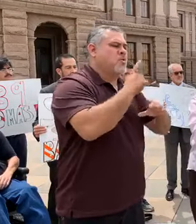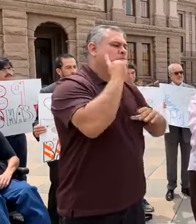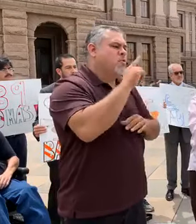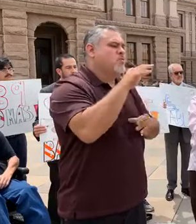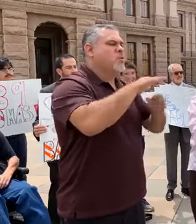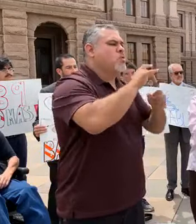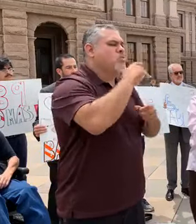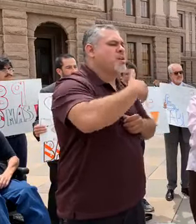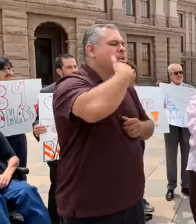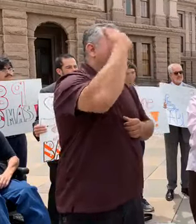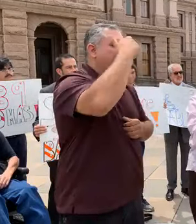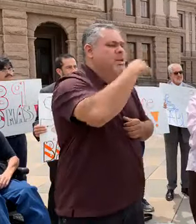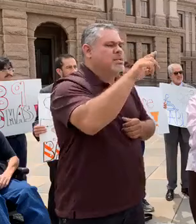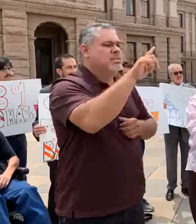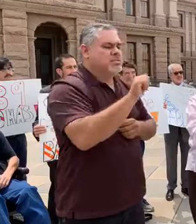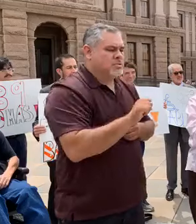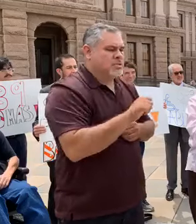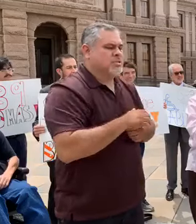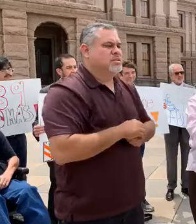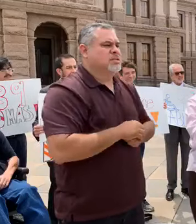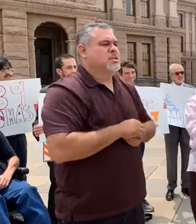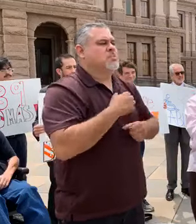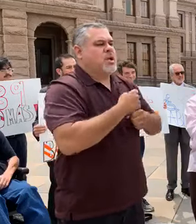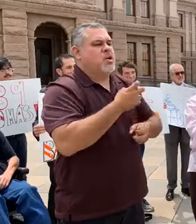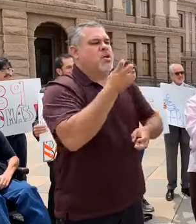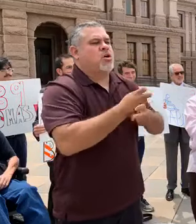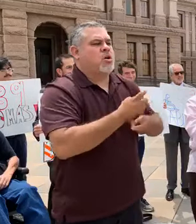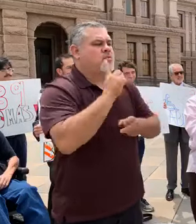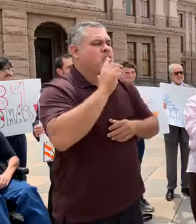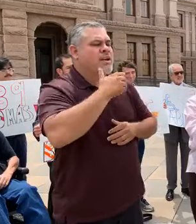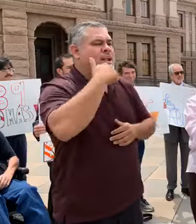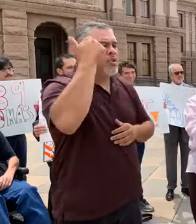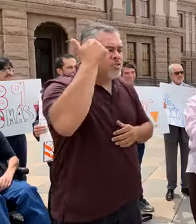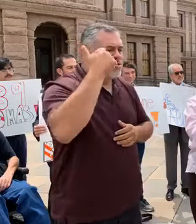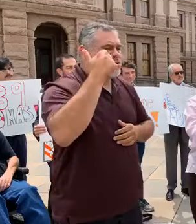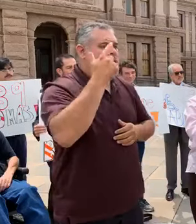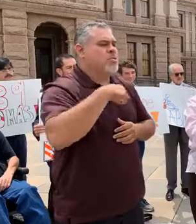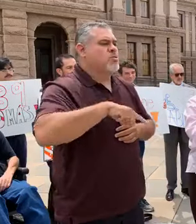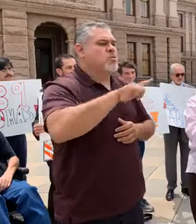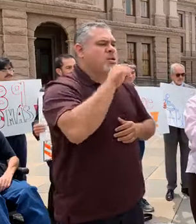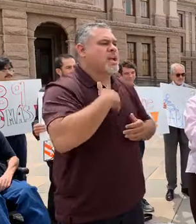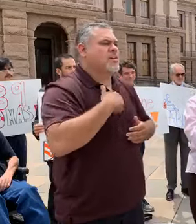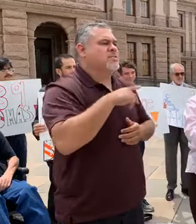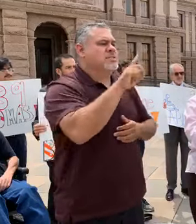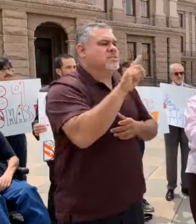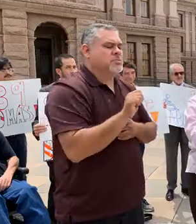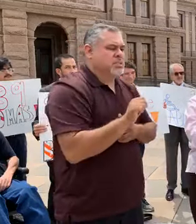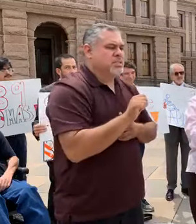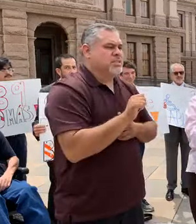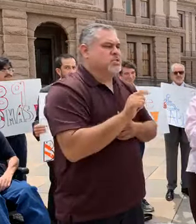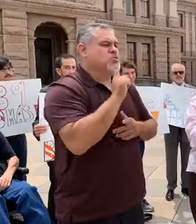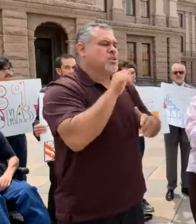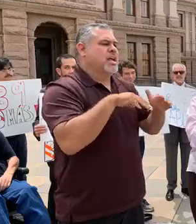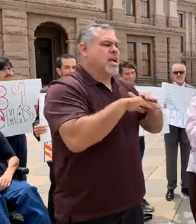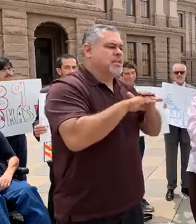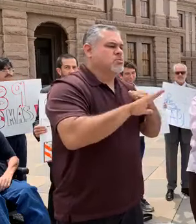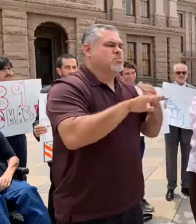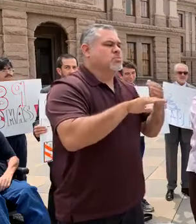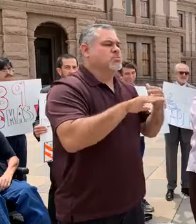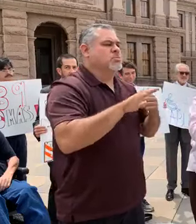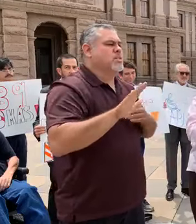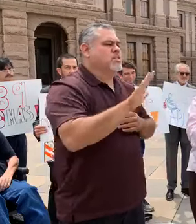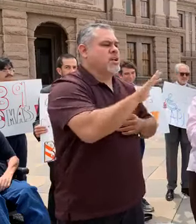elderly and disabled, making it harder for elderly and those with disabilities to access the polls.